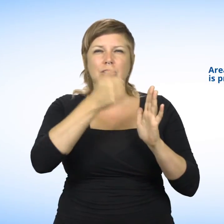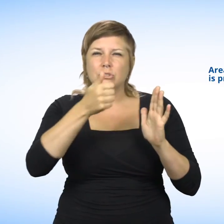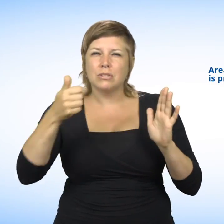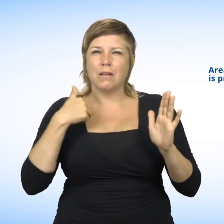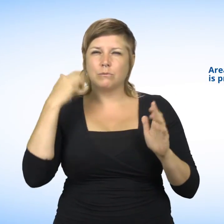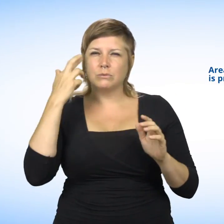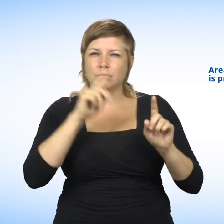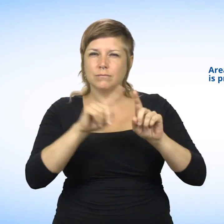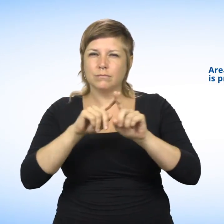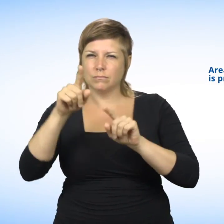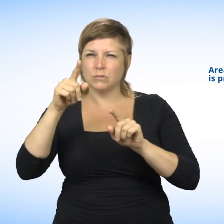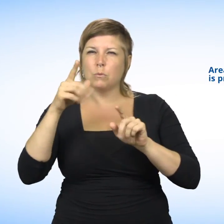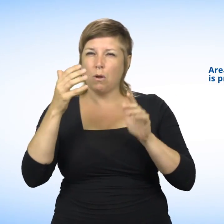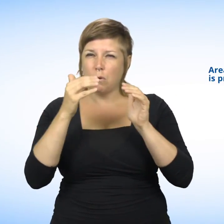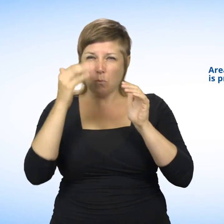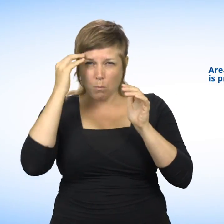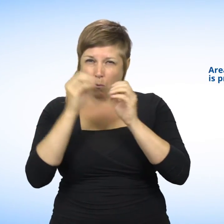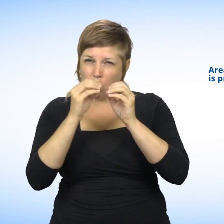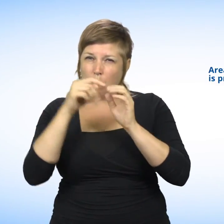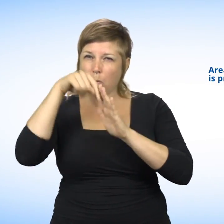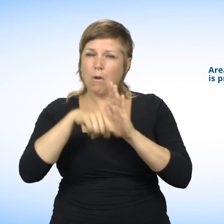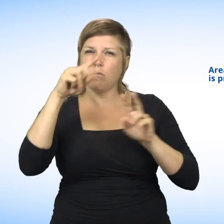Watch our video clips on each of these areas for more information.